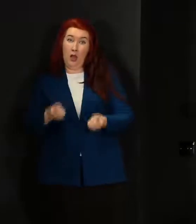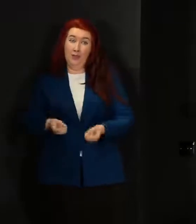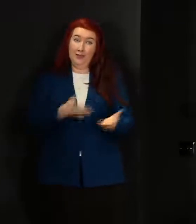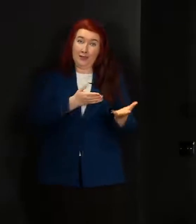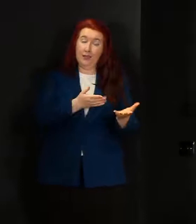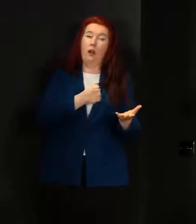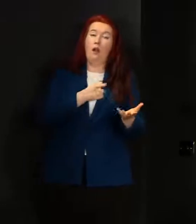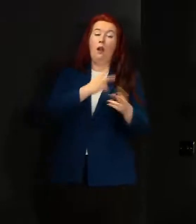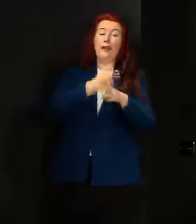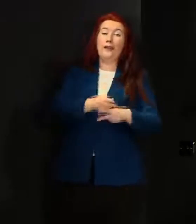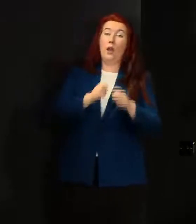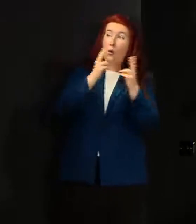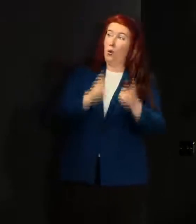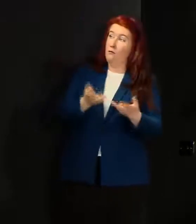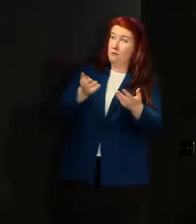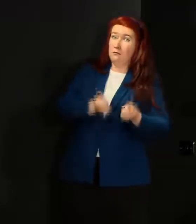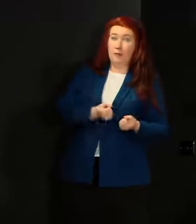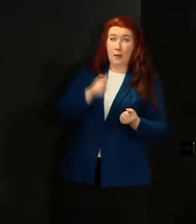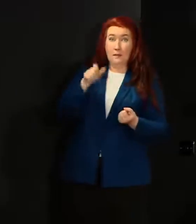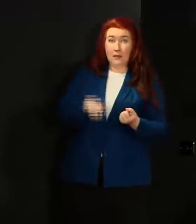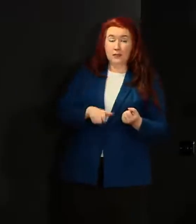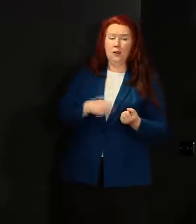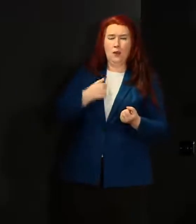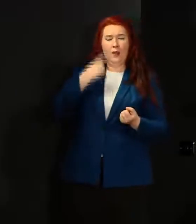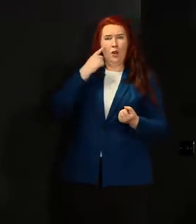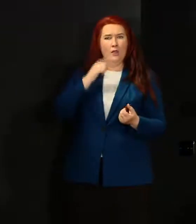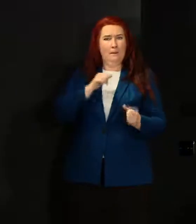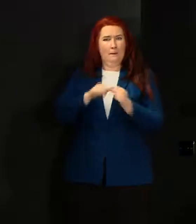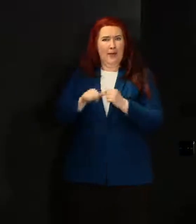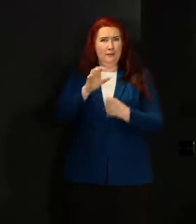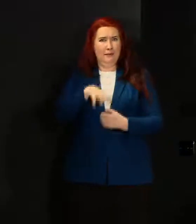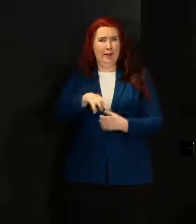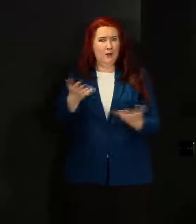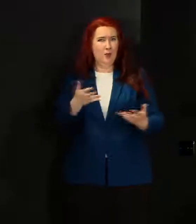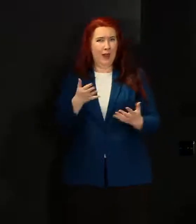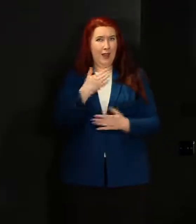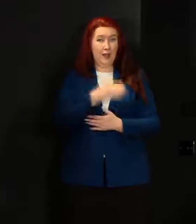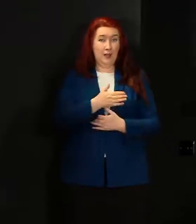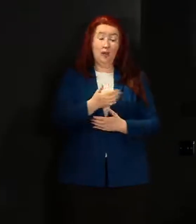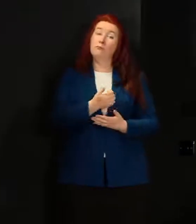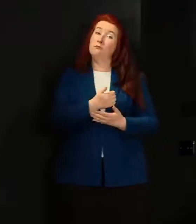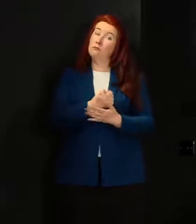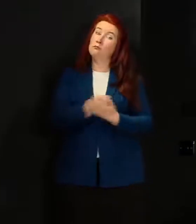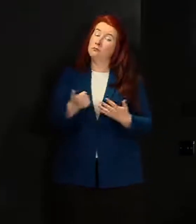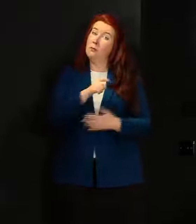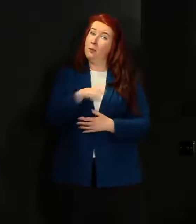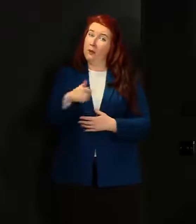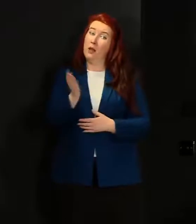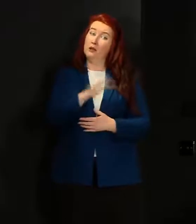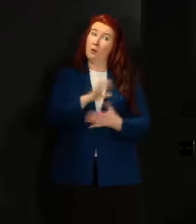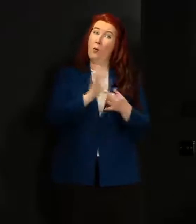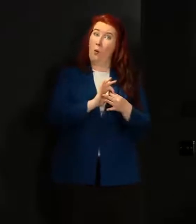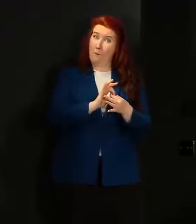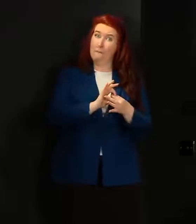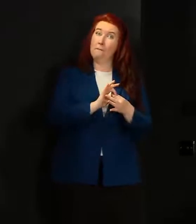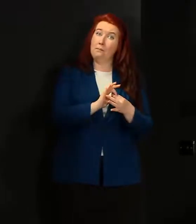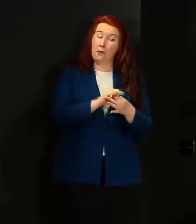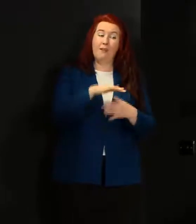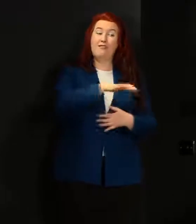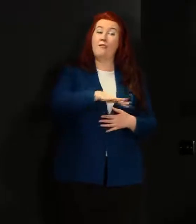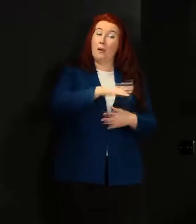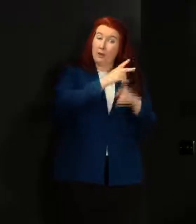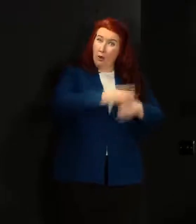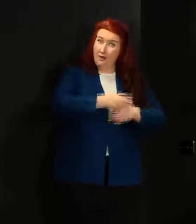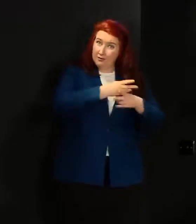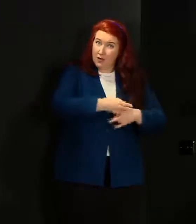choices about where the safest place was for patients to go and often that was to go home in fact and be looked after by family